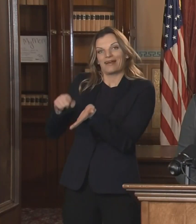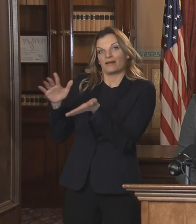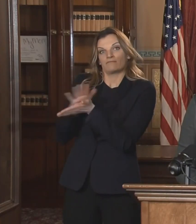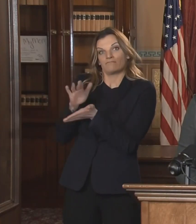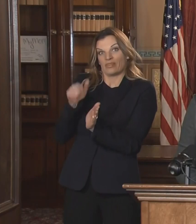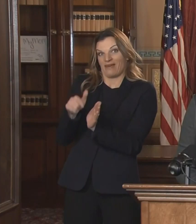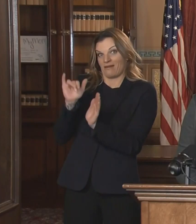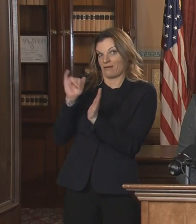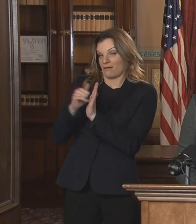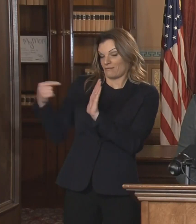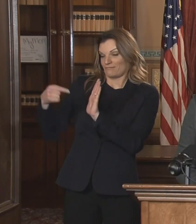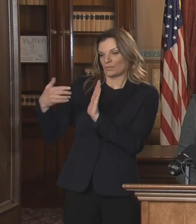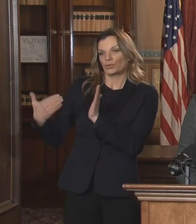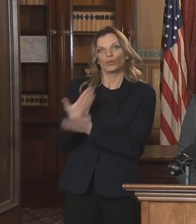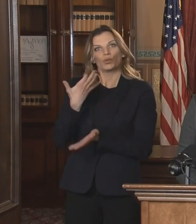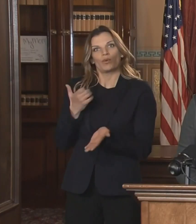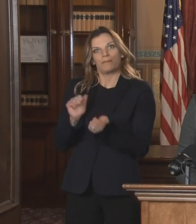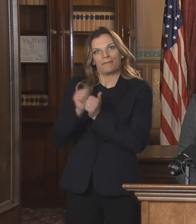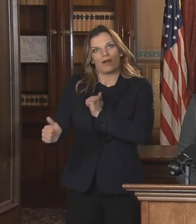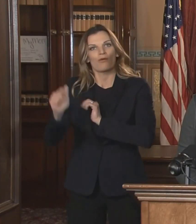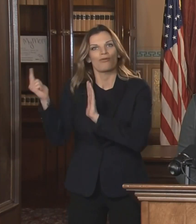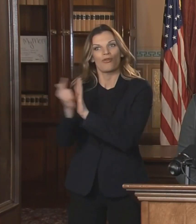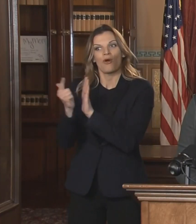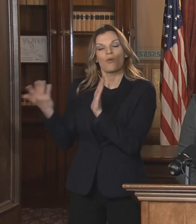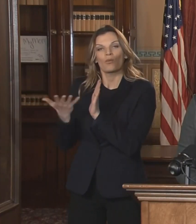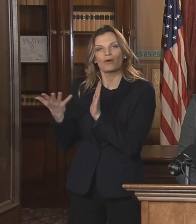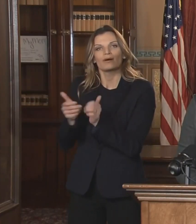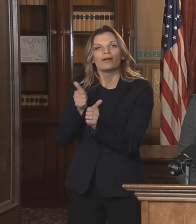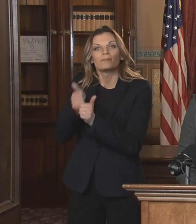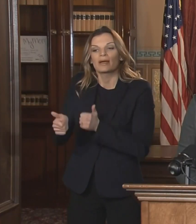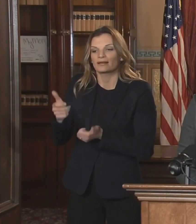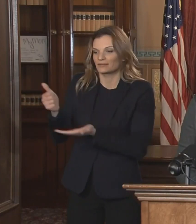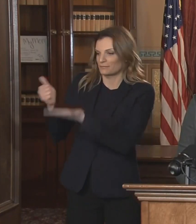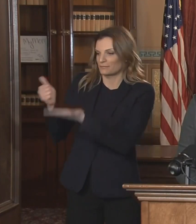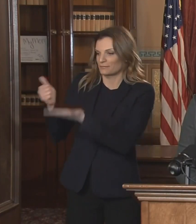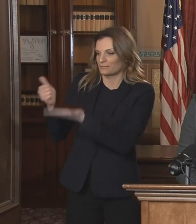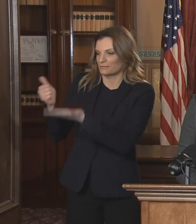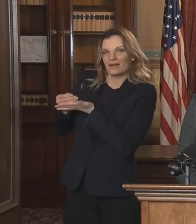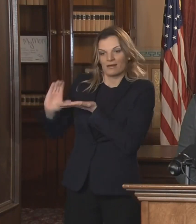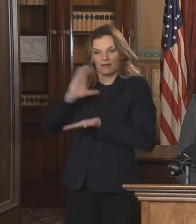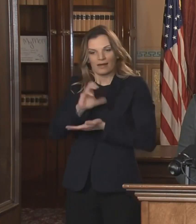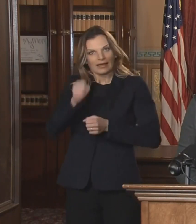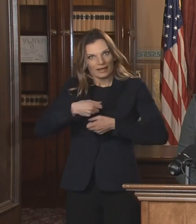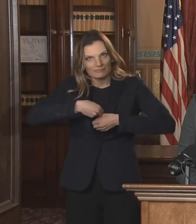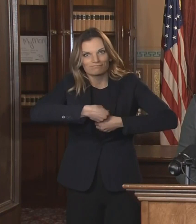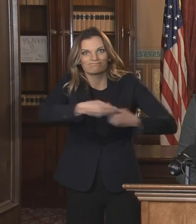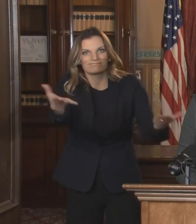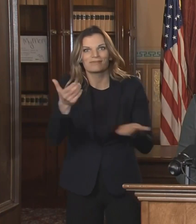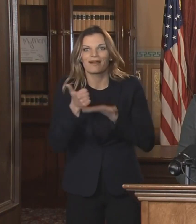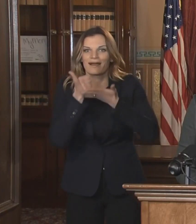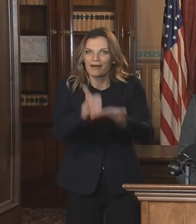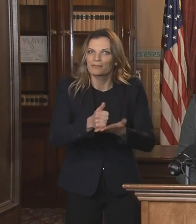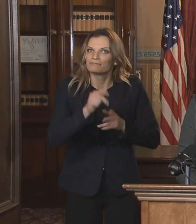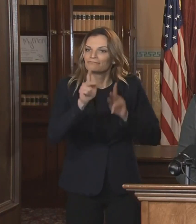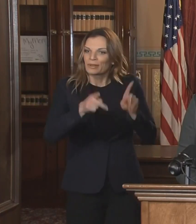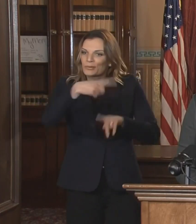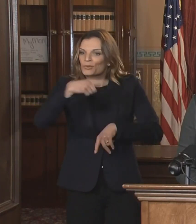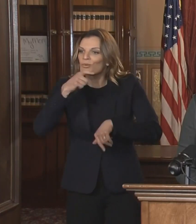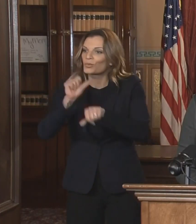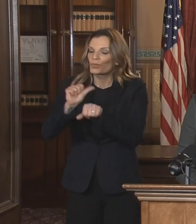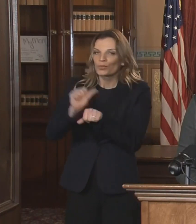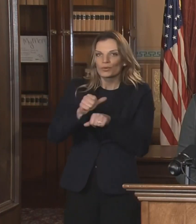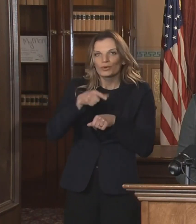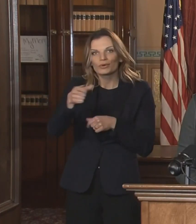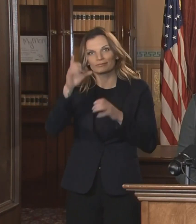bill so that we can provide for our families, protect our frontline workers, help our restaurants, support our